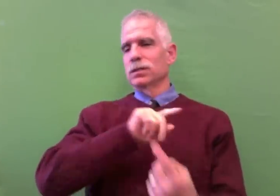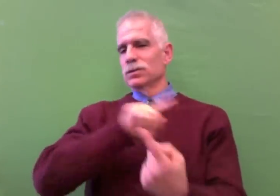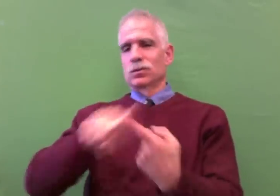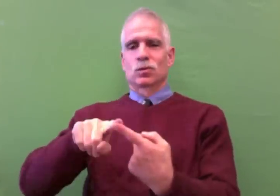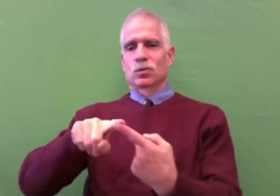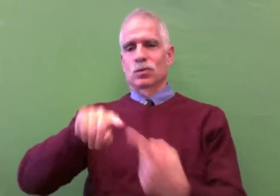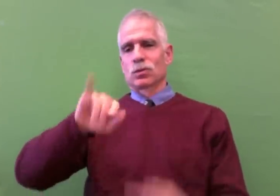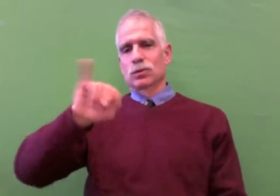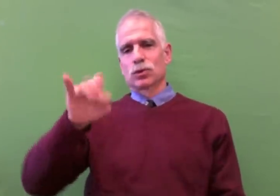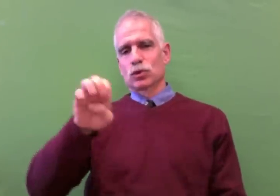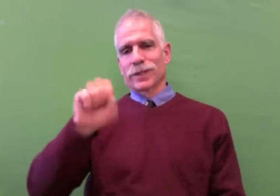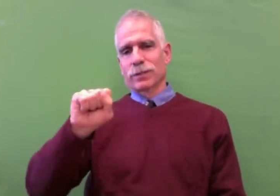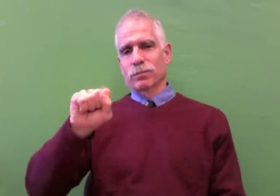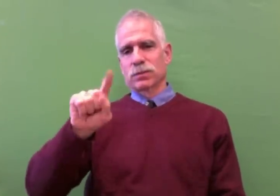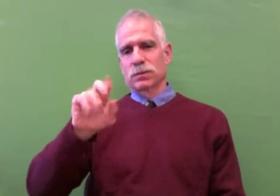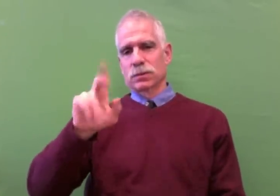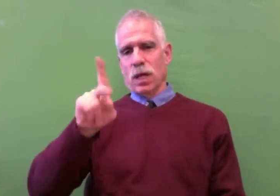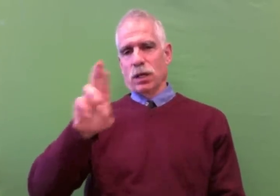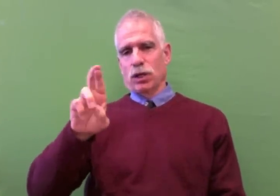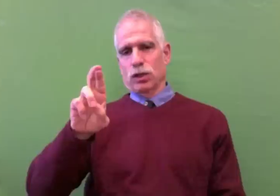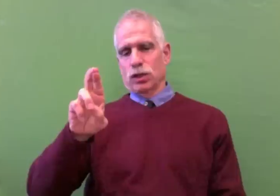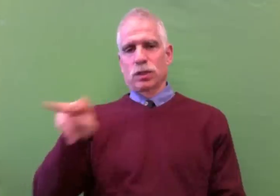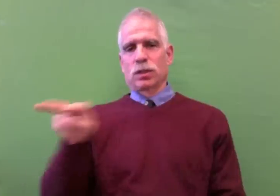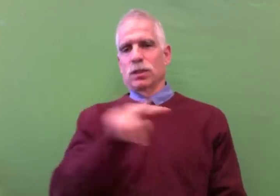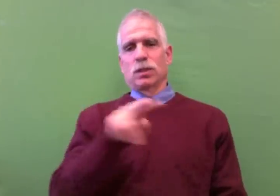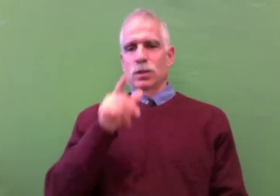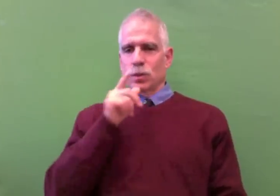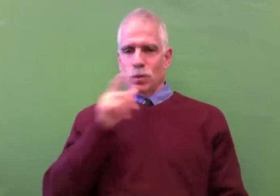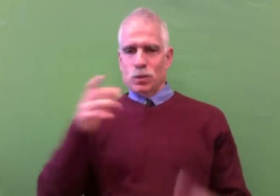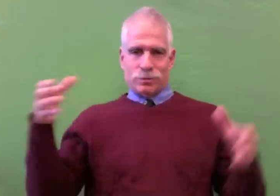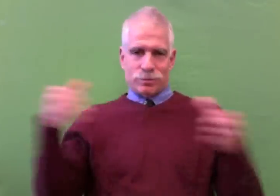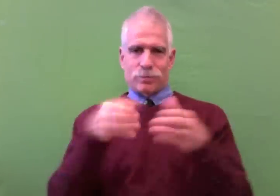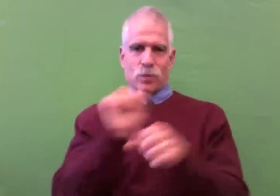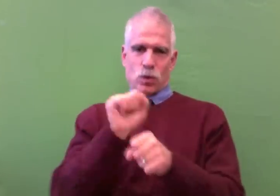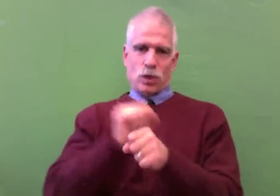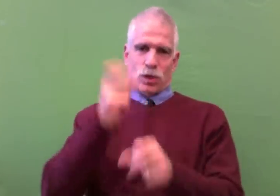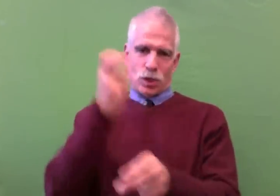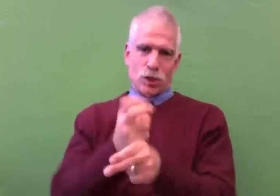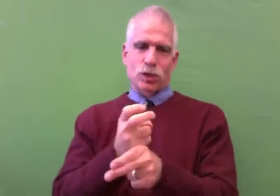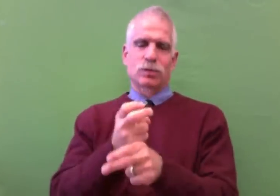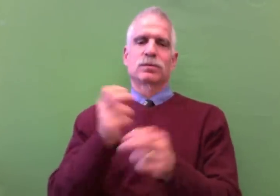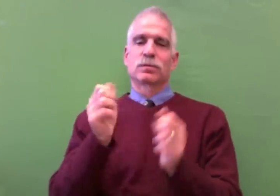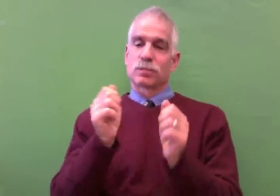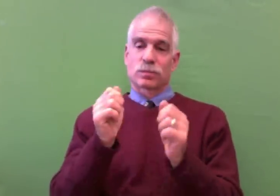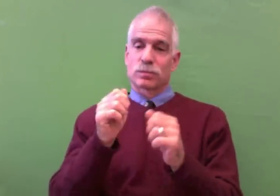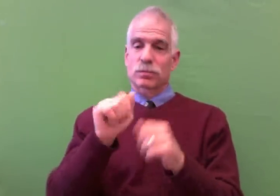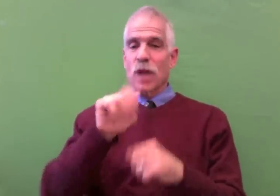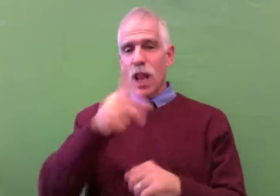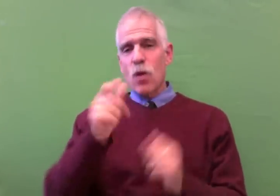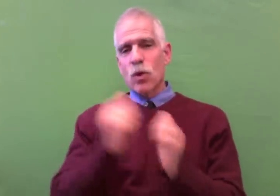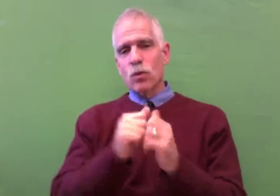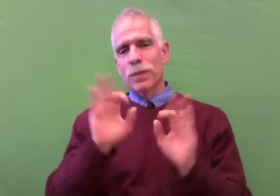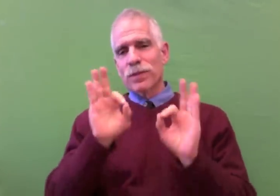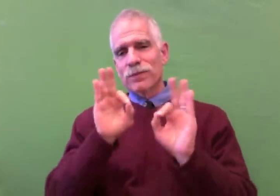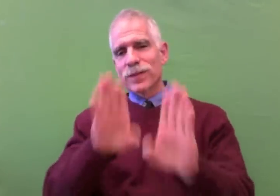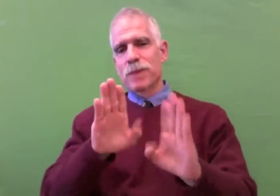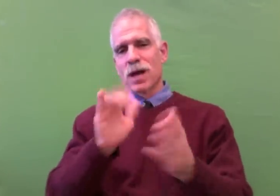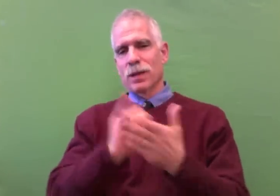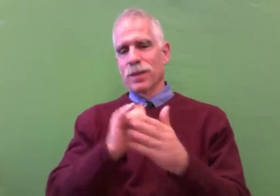Claire Boogin, who all worked hard along with the